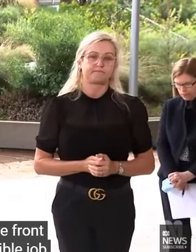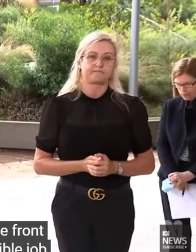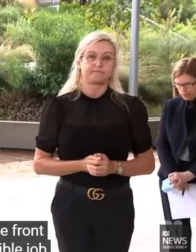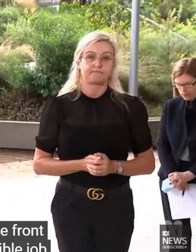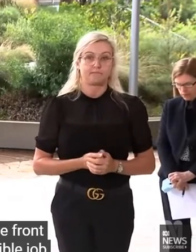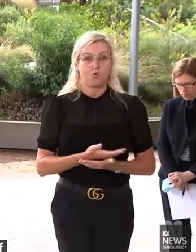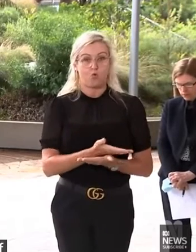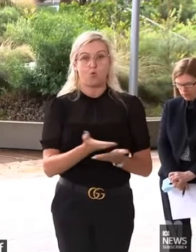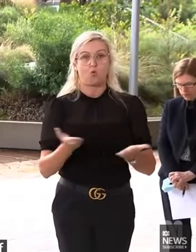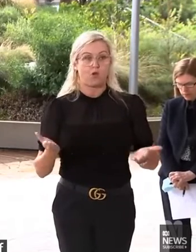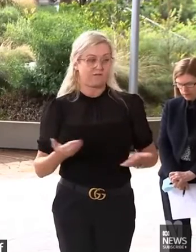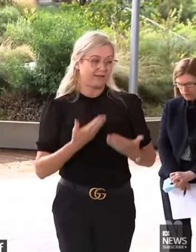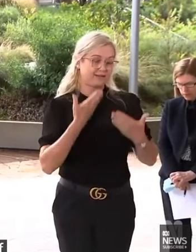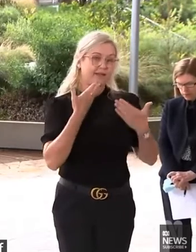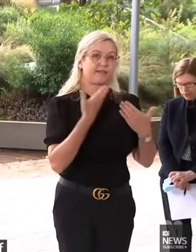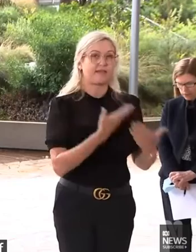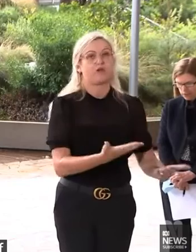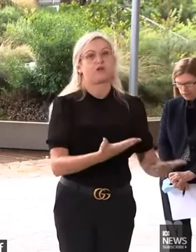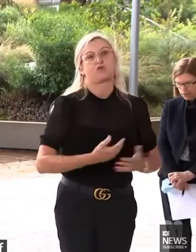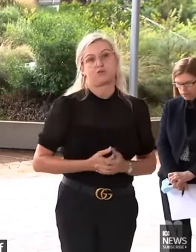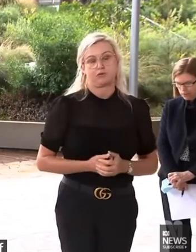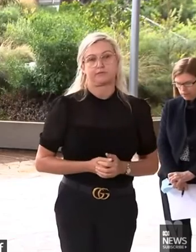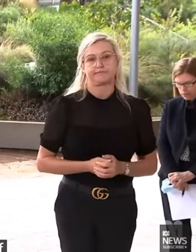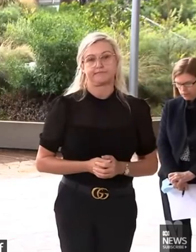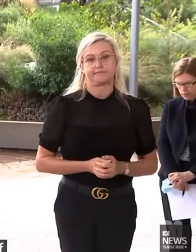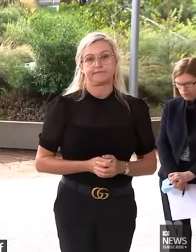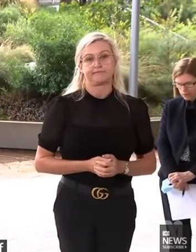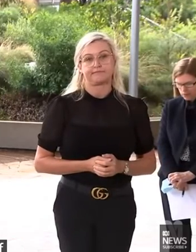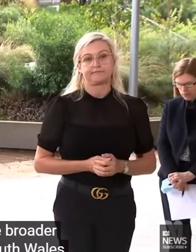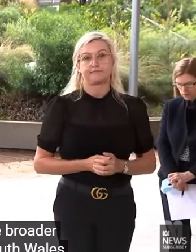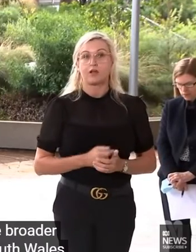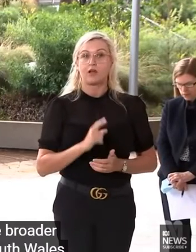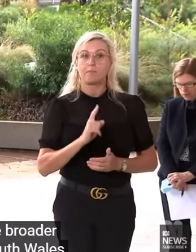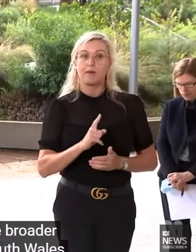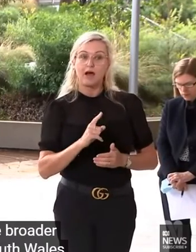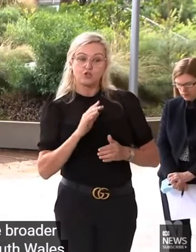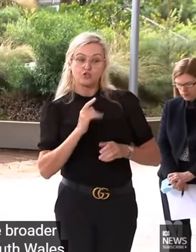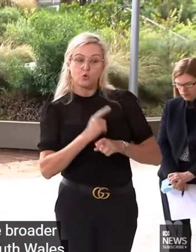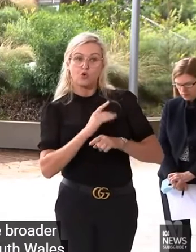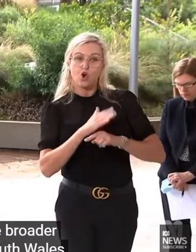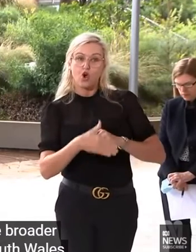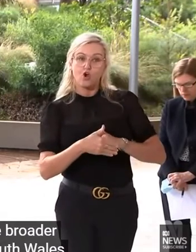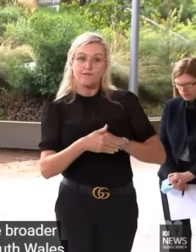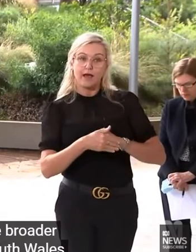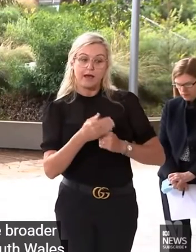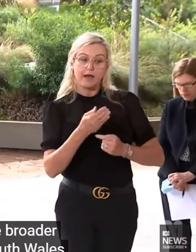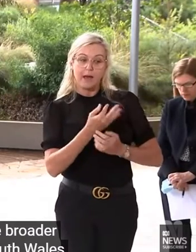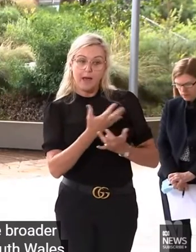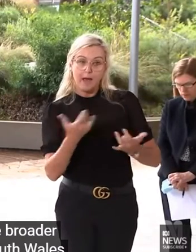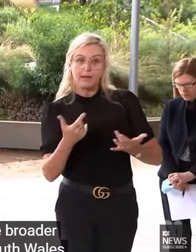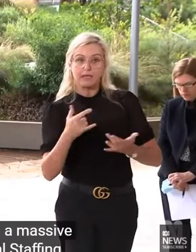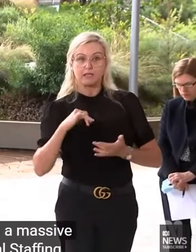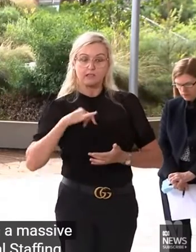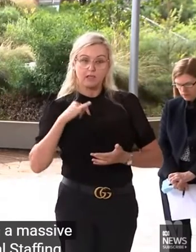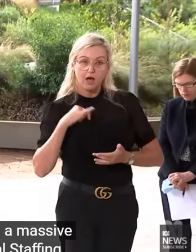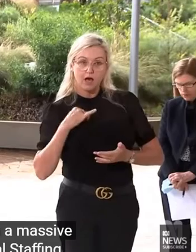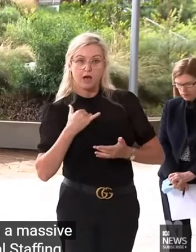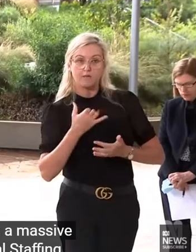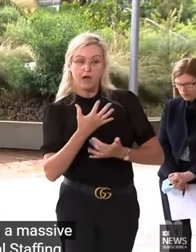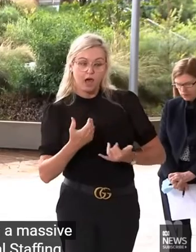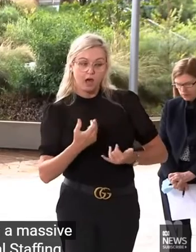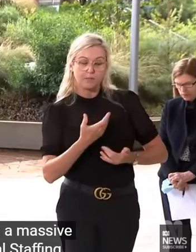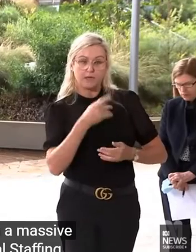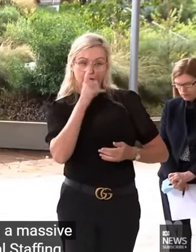we all owe them a massive thanks. As to the actual staffing numbers, since this government came